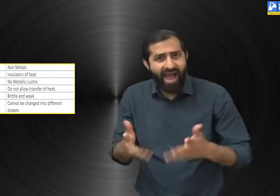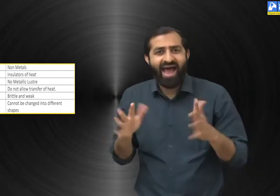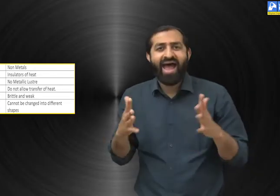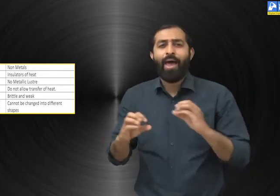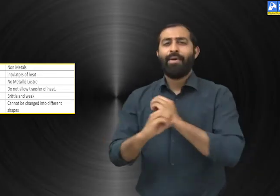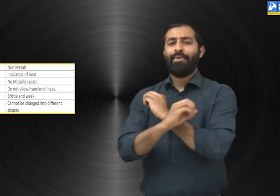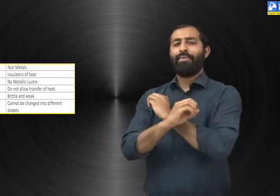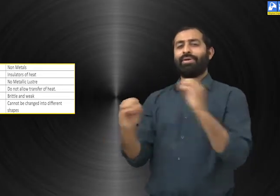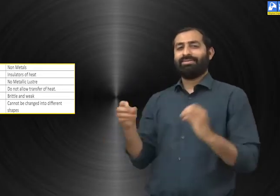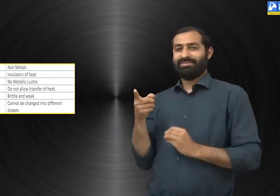Third point.